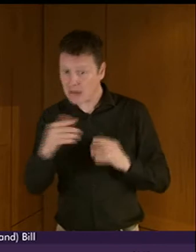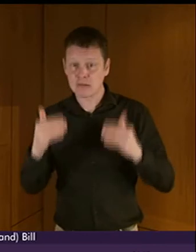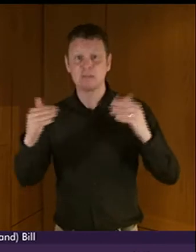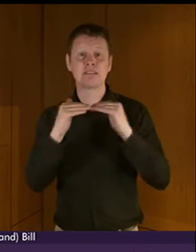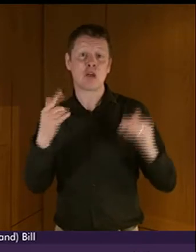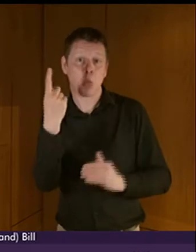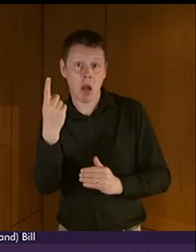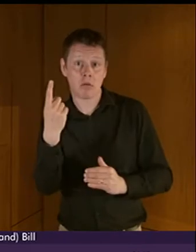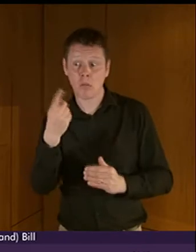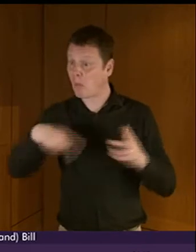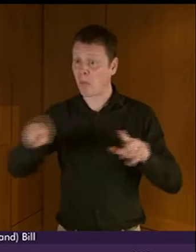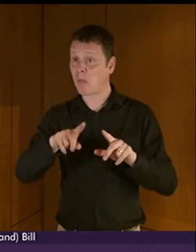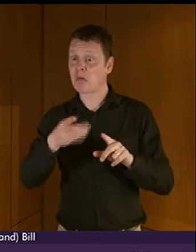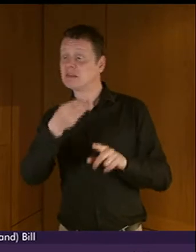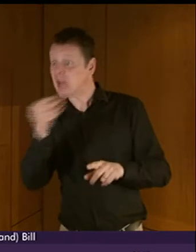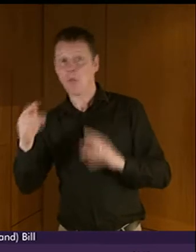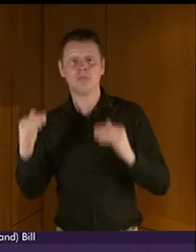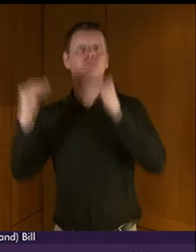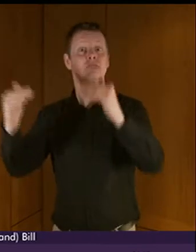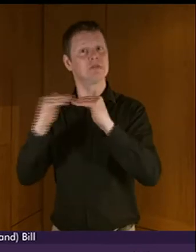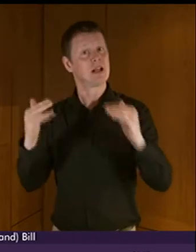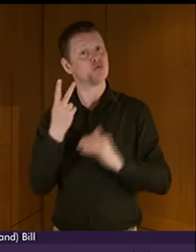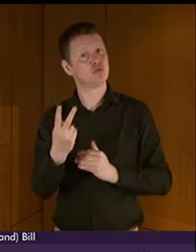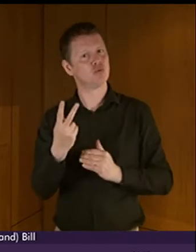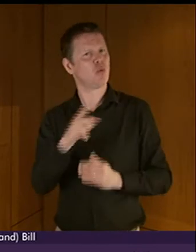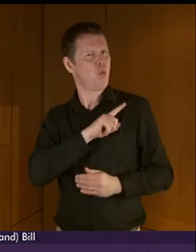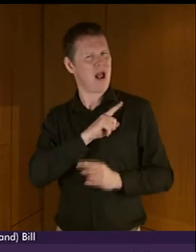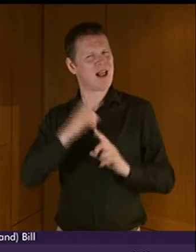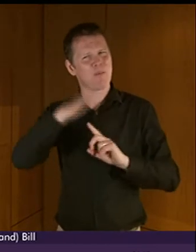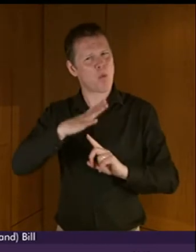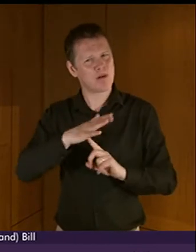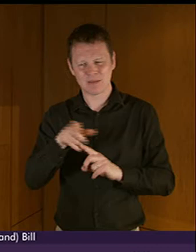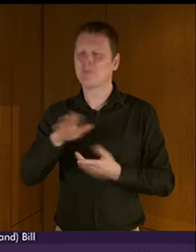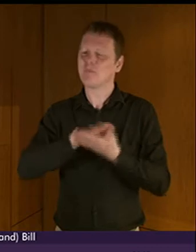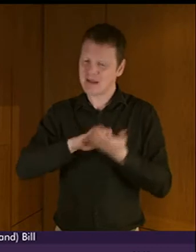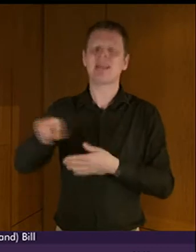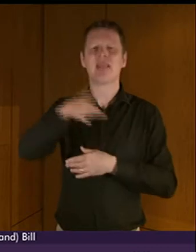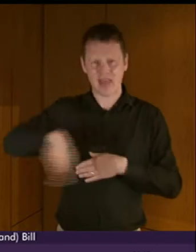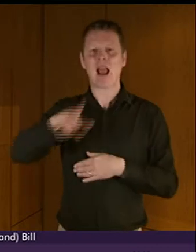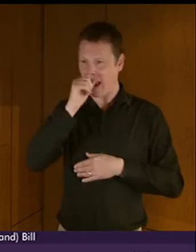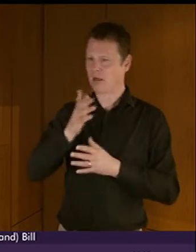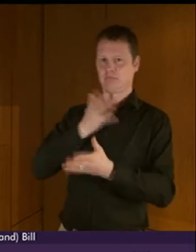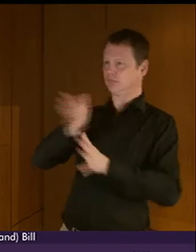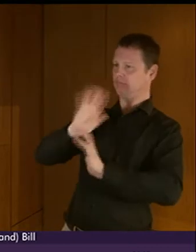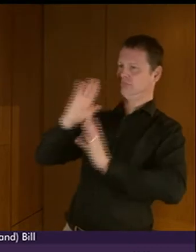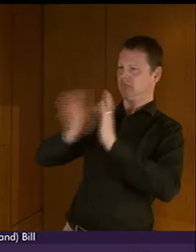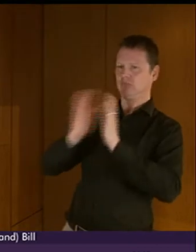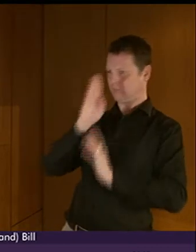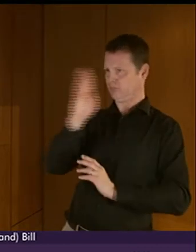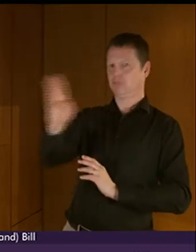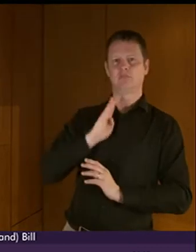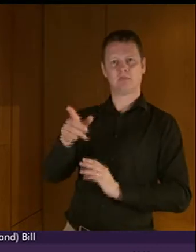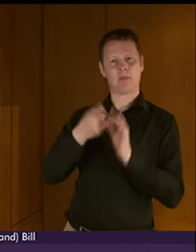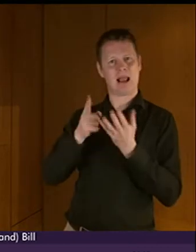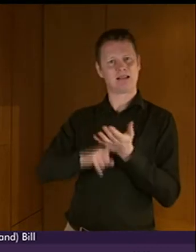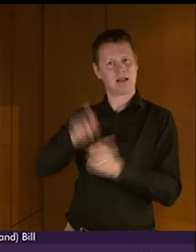to stage two. In order that they could engage with those who used BSL that were